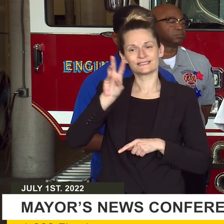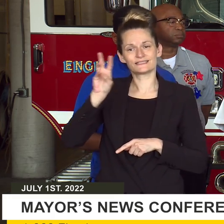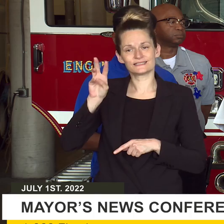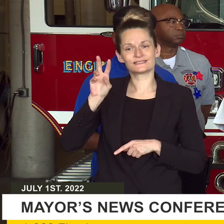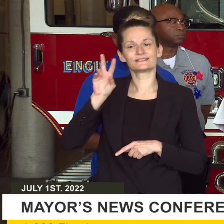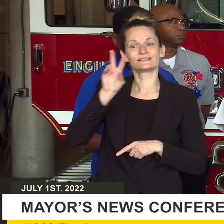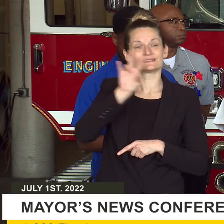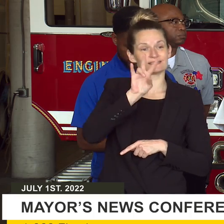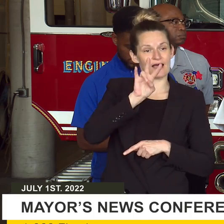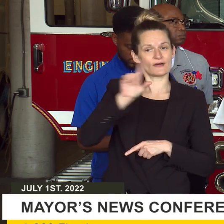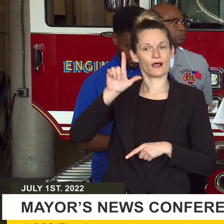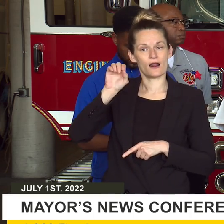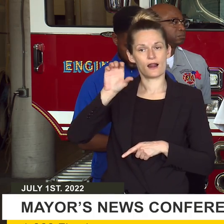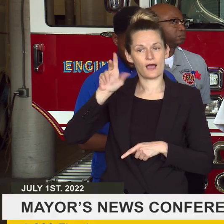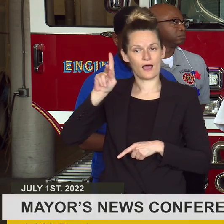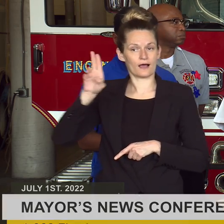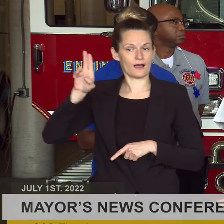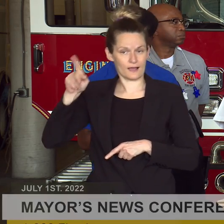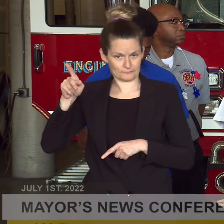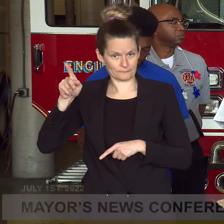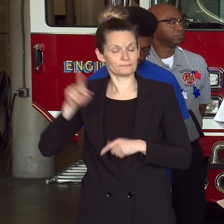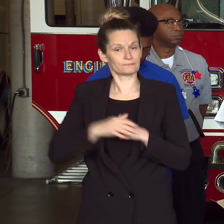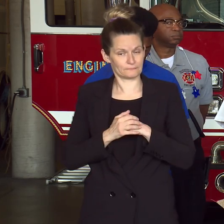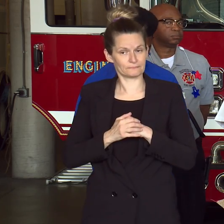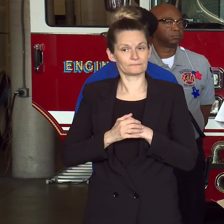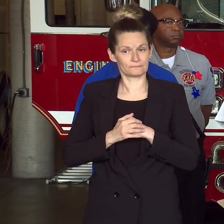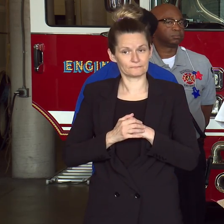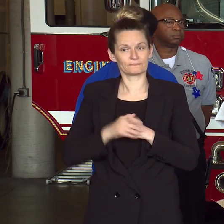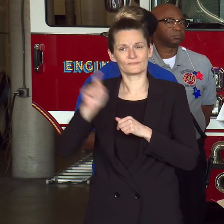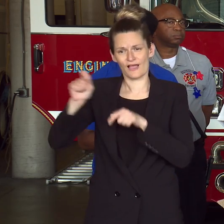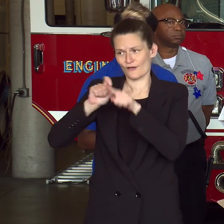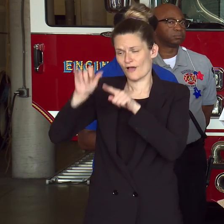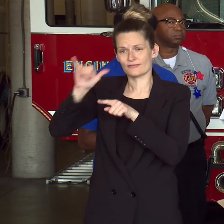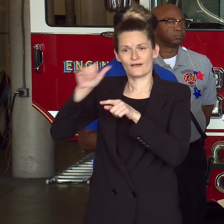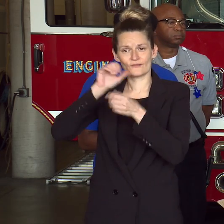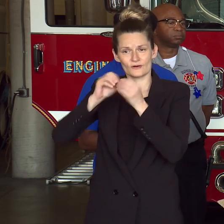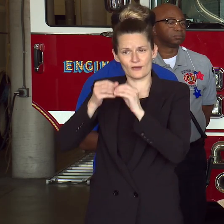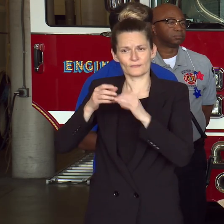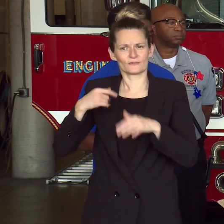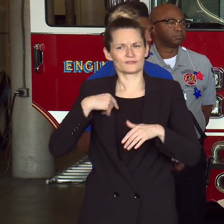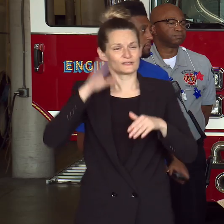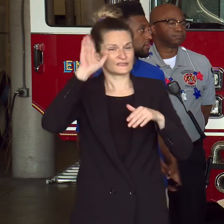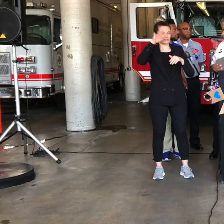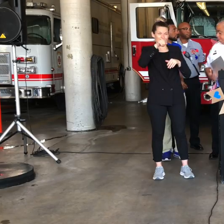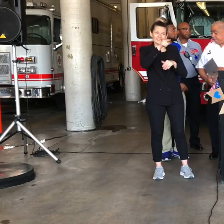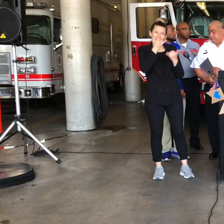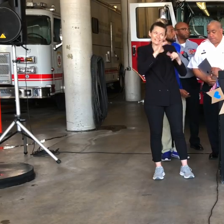and expect large crowds and some road closures. So please celebrate safely, and thank you.